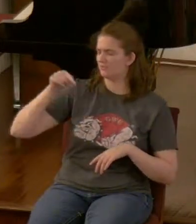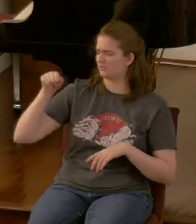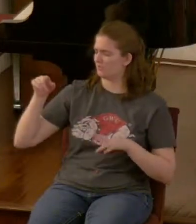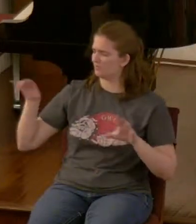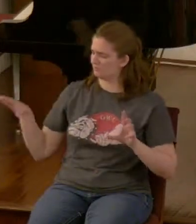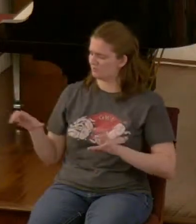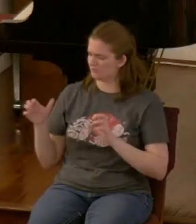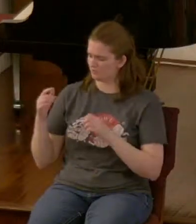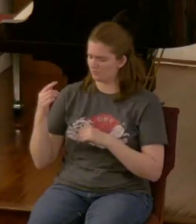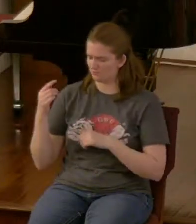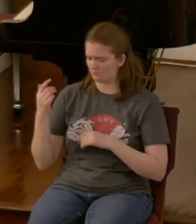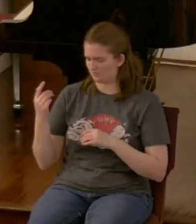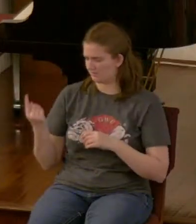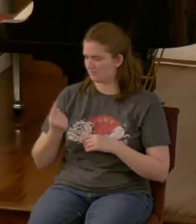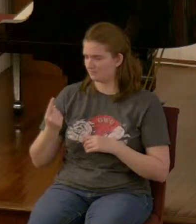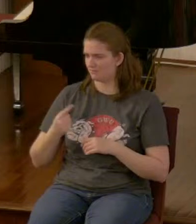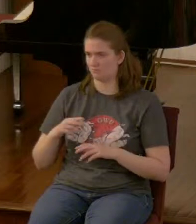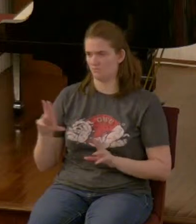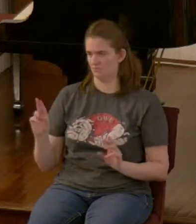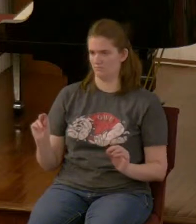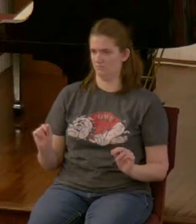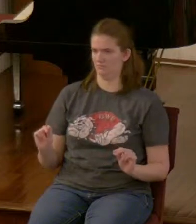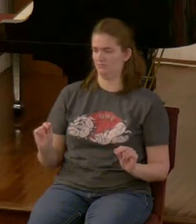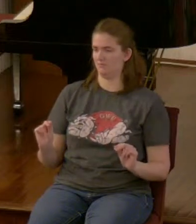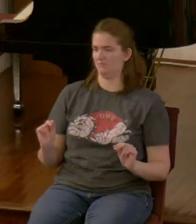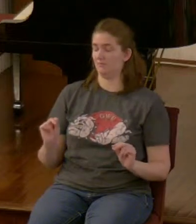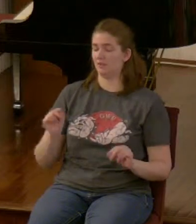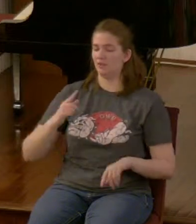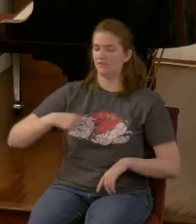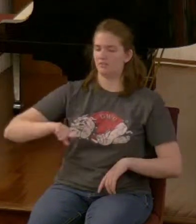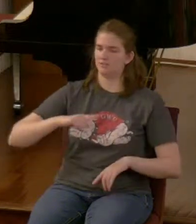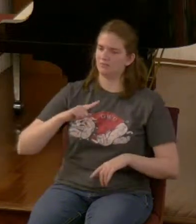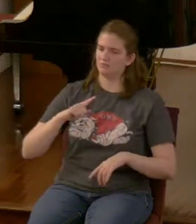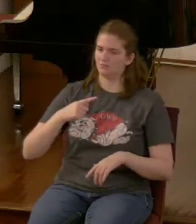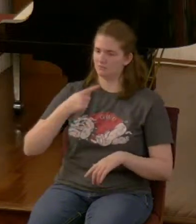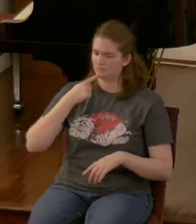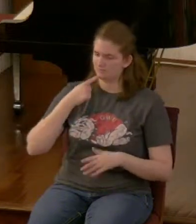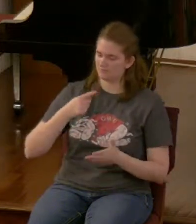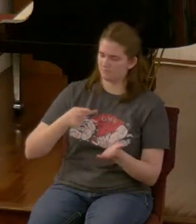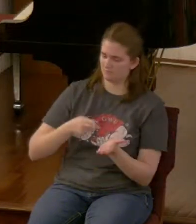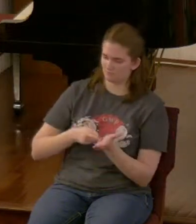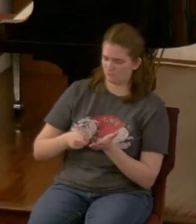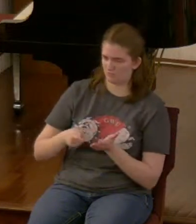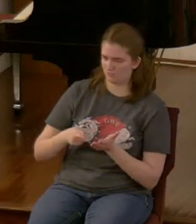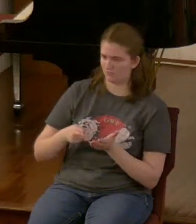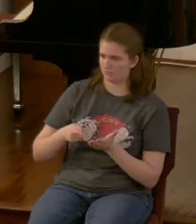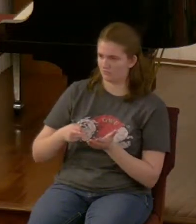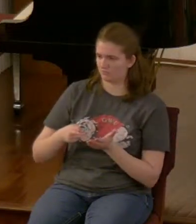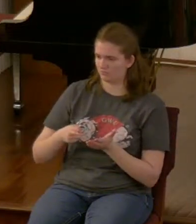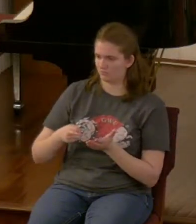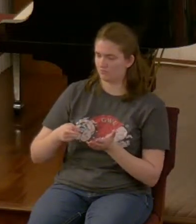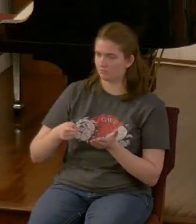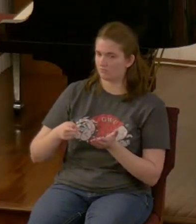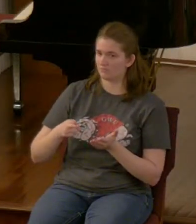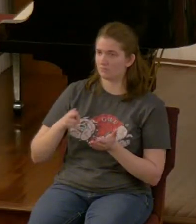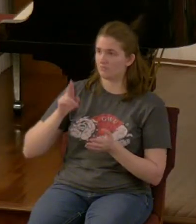but they're going to speak truth and they're going to affirm what God is telling you